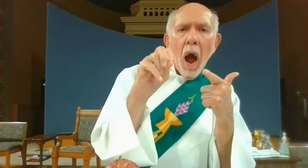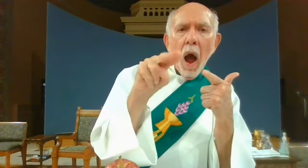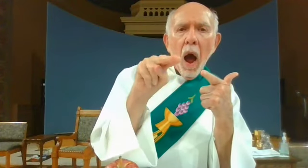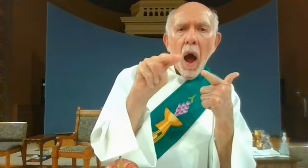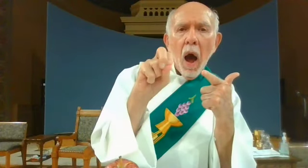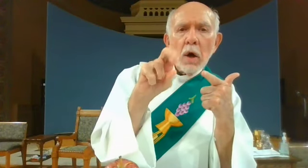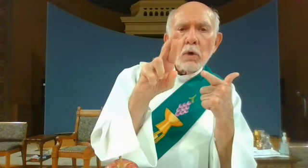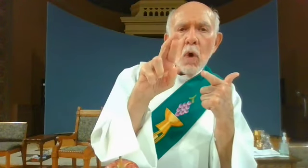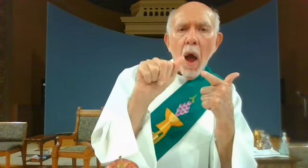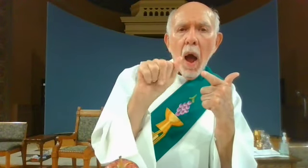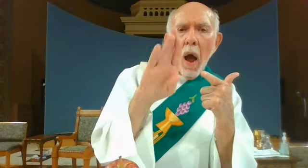honorable